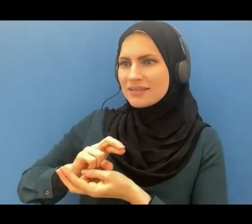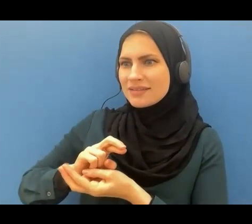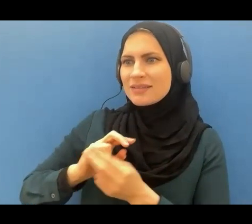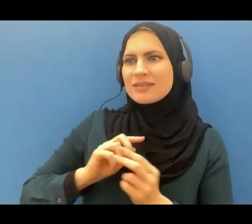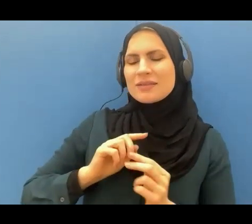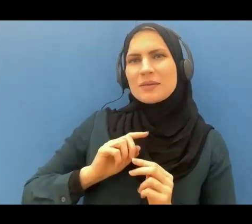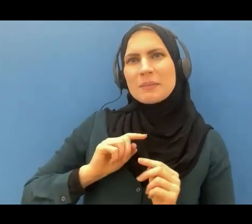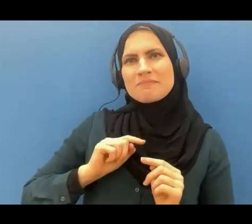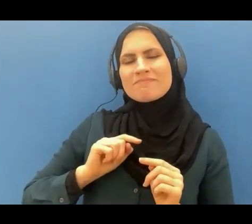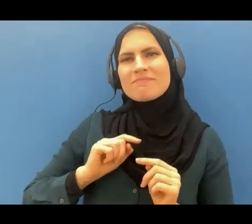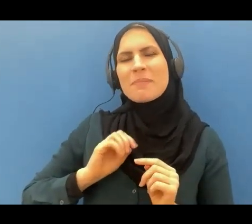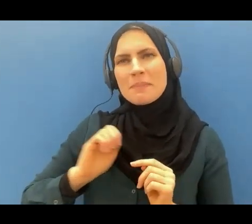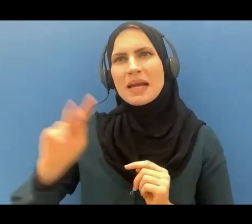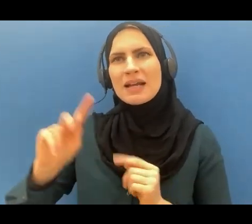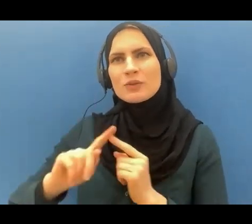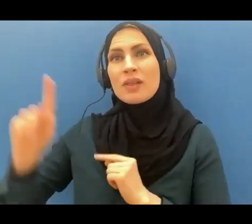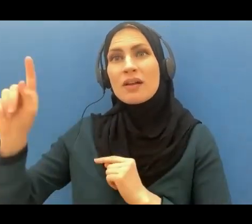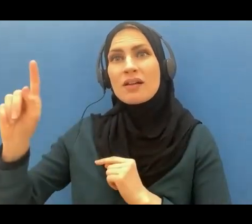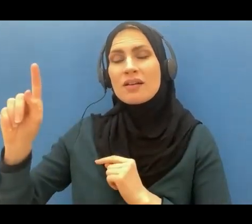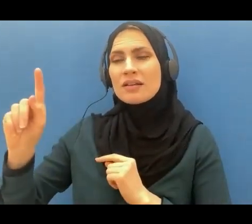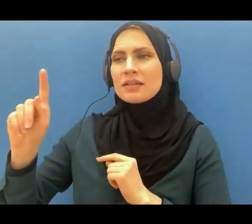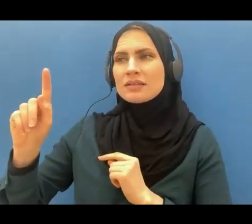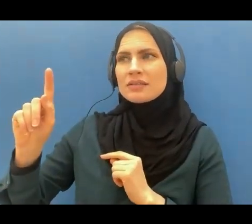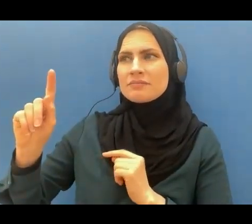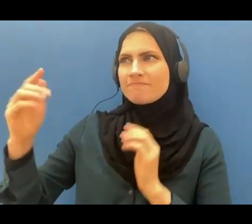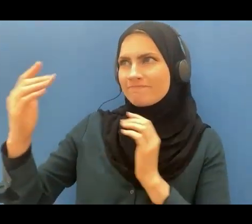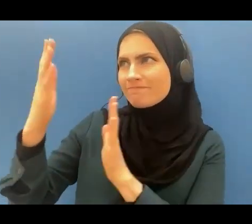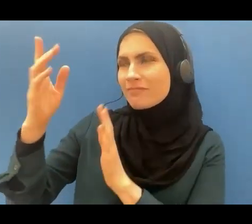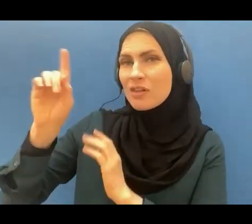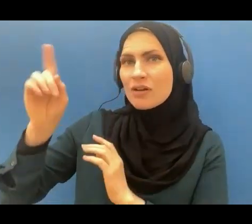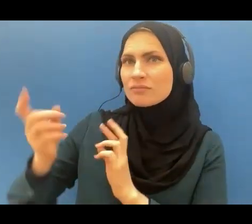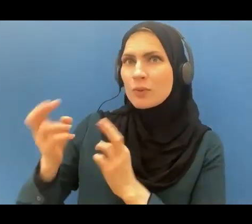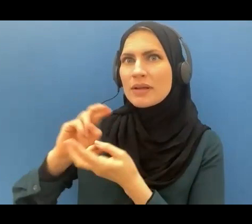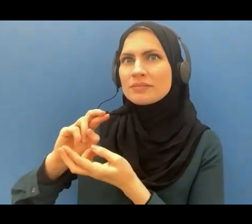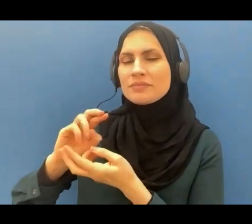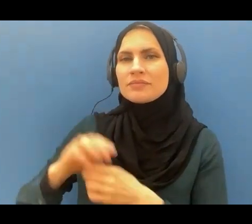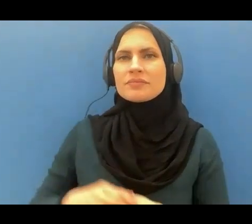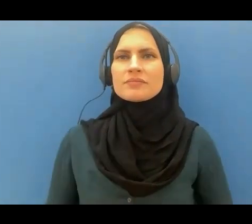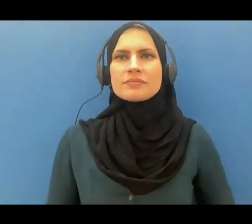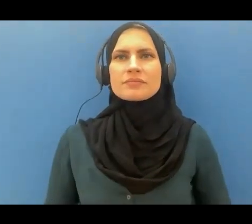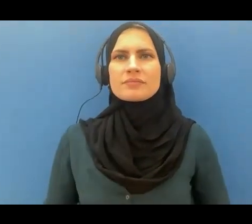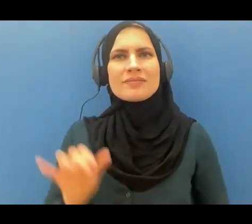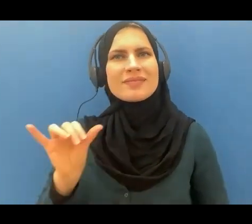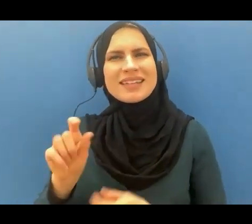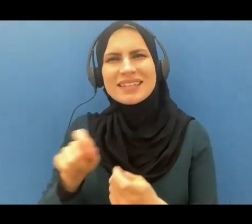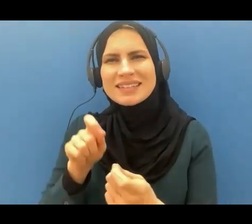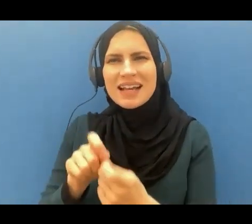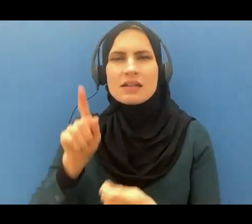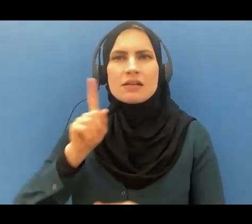in repentance. And that's exactly what Allah wants us to understand. And